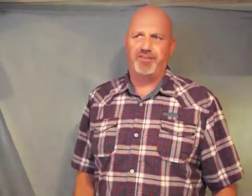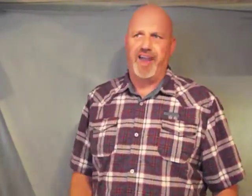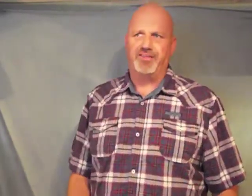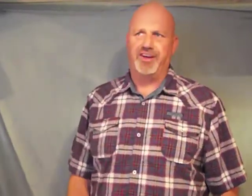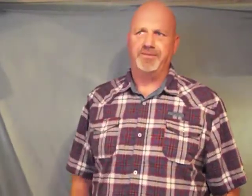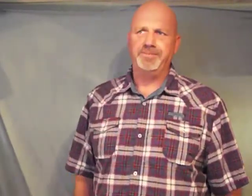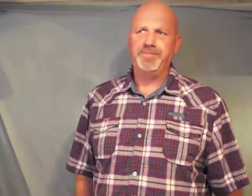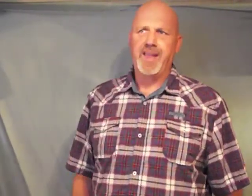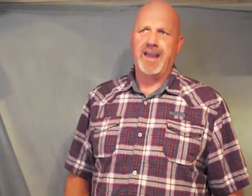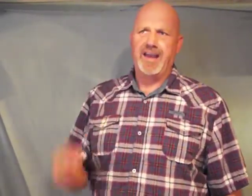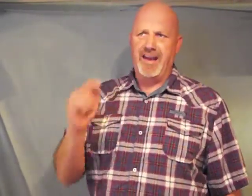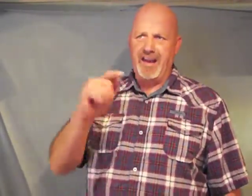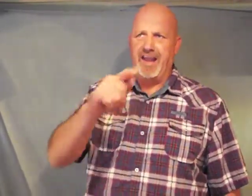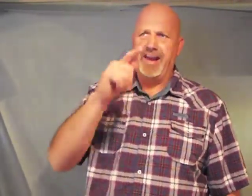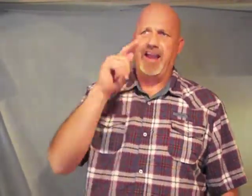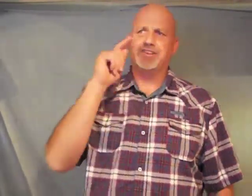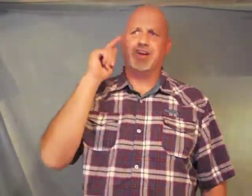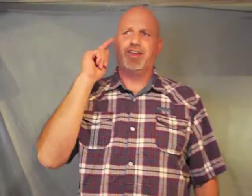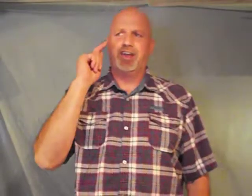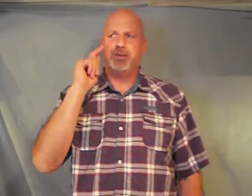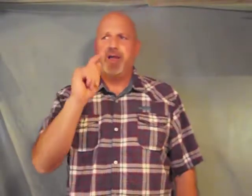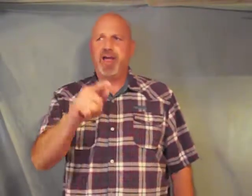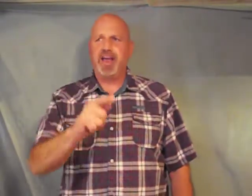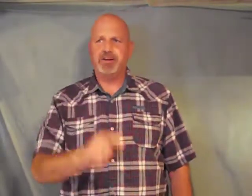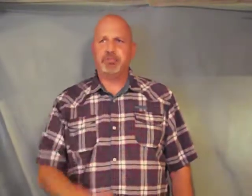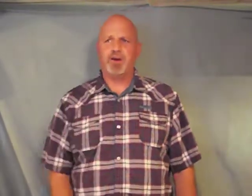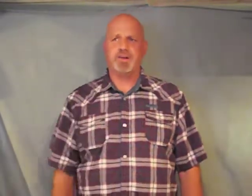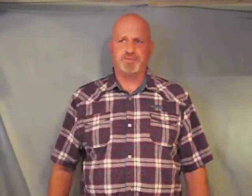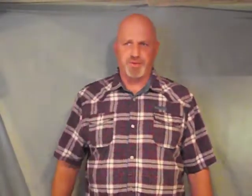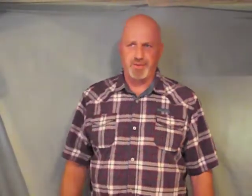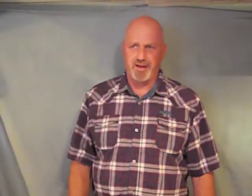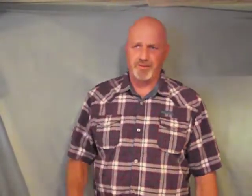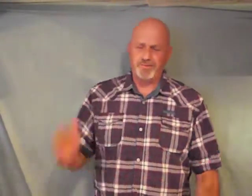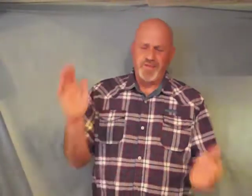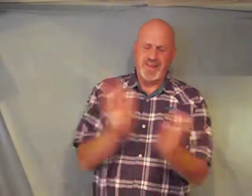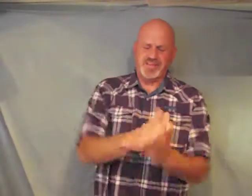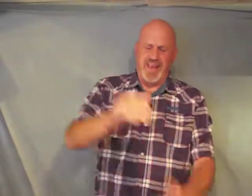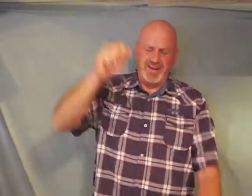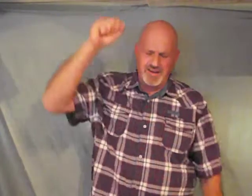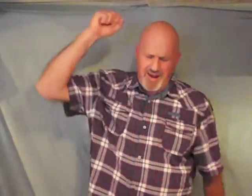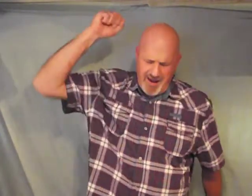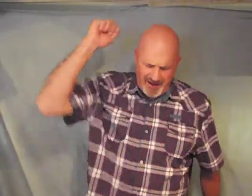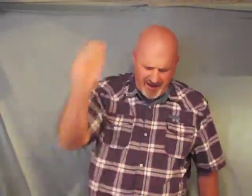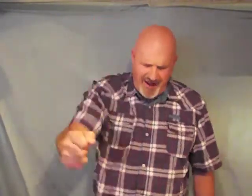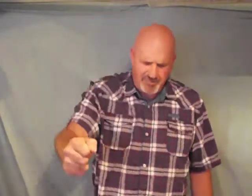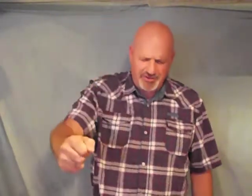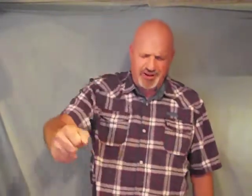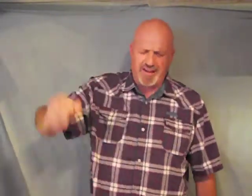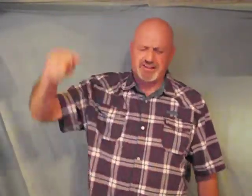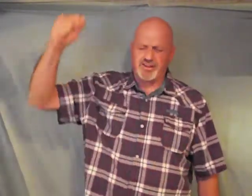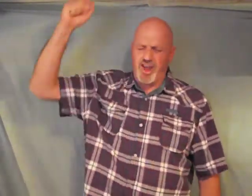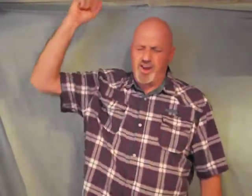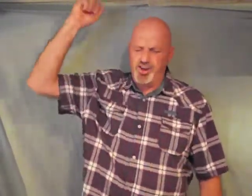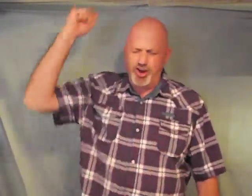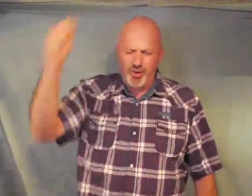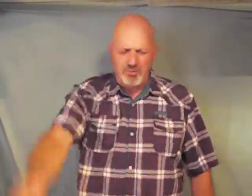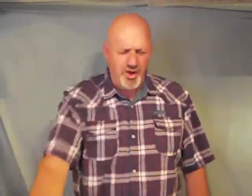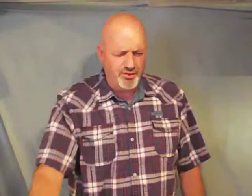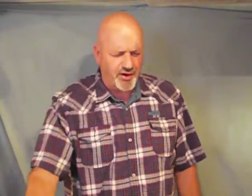heaven and he laid hands on them and departed from there Satan in the name of Jesus you remove your